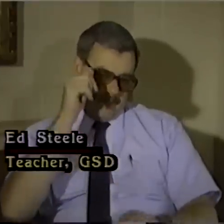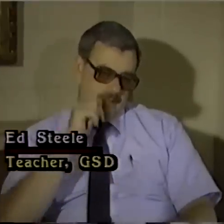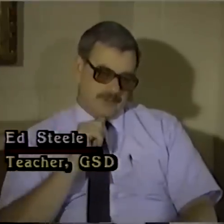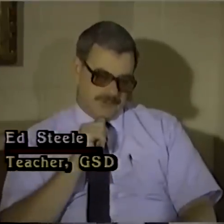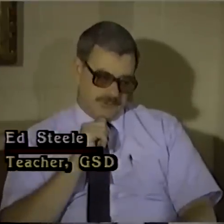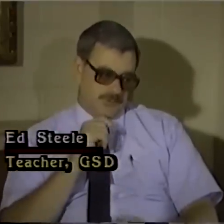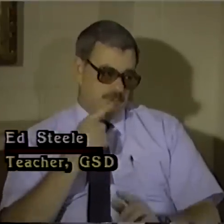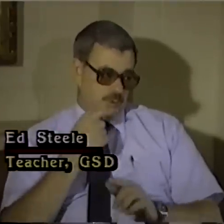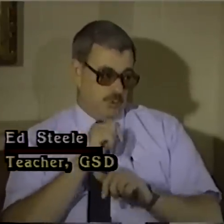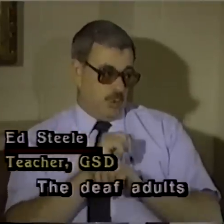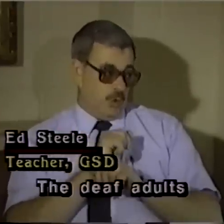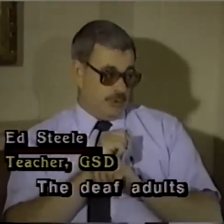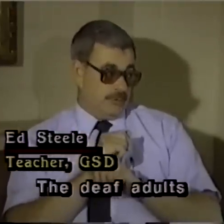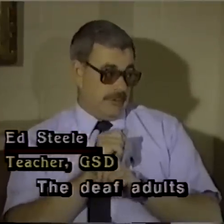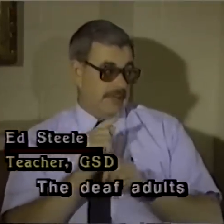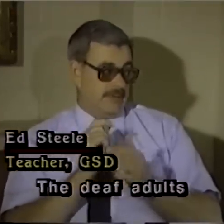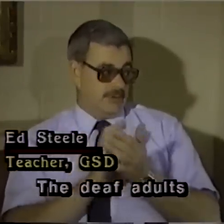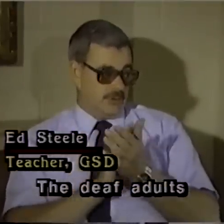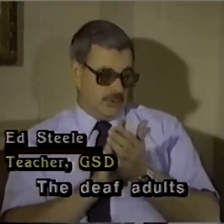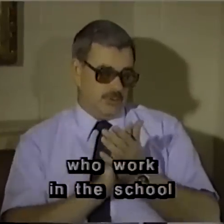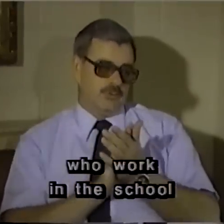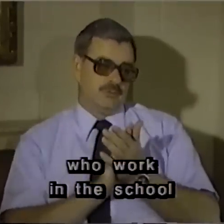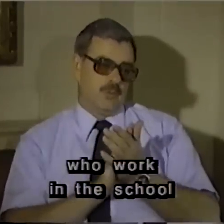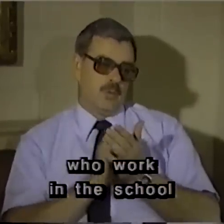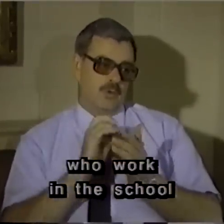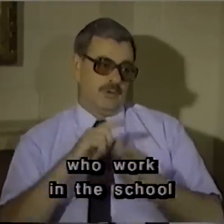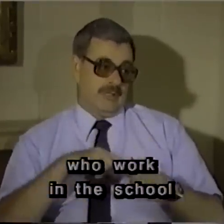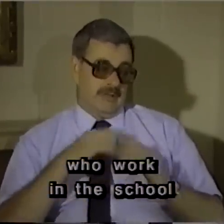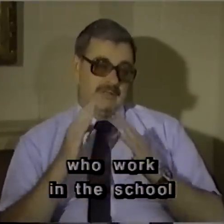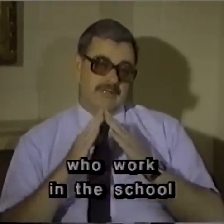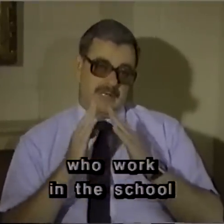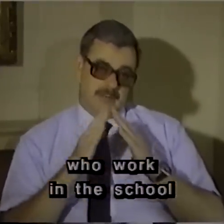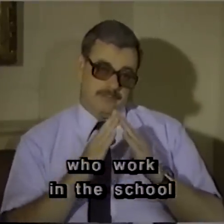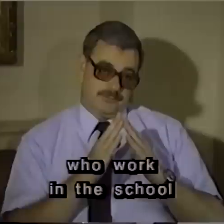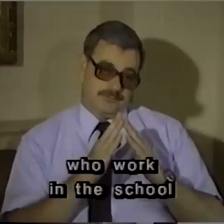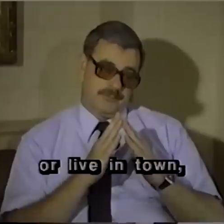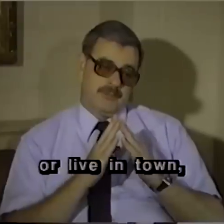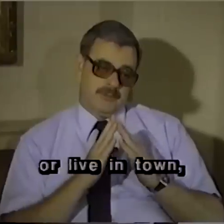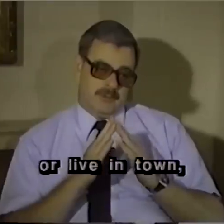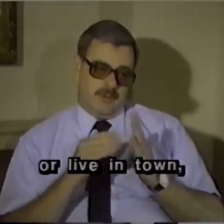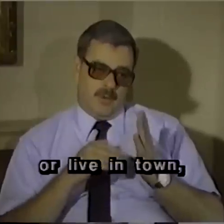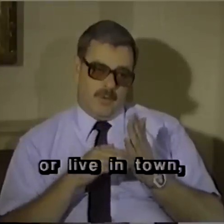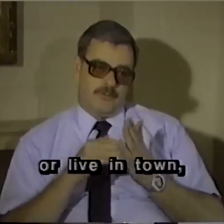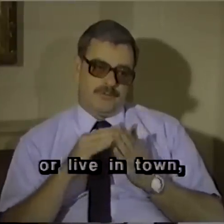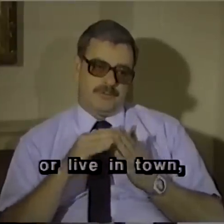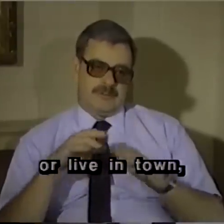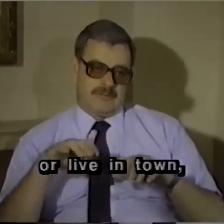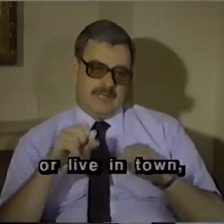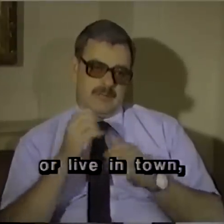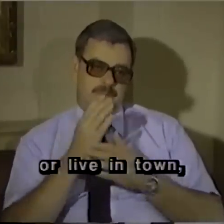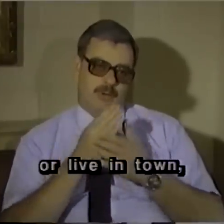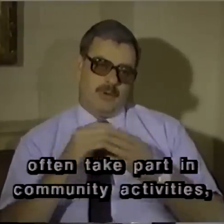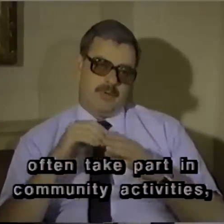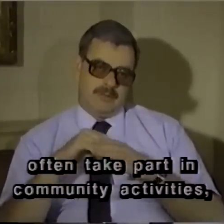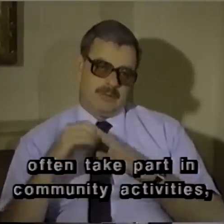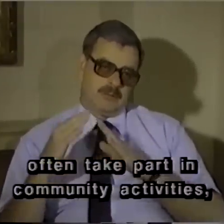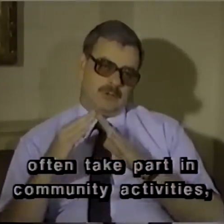The deaf adults who work in the school or live in town often take part in